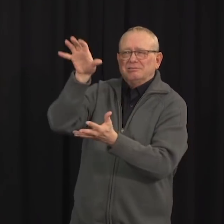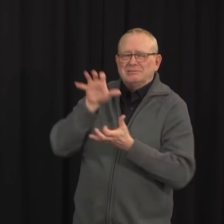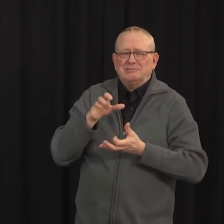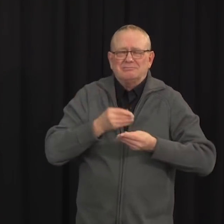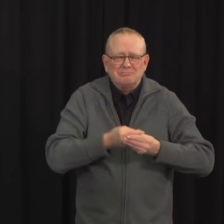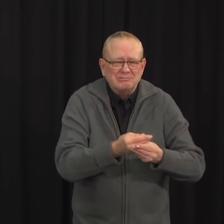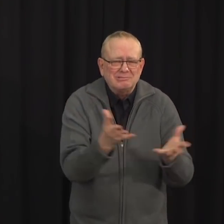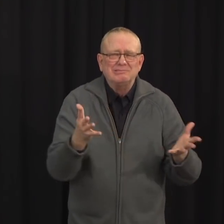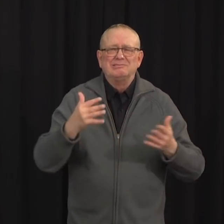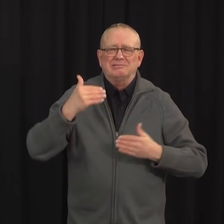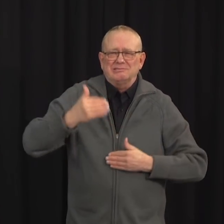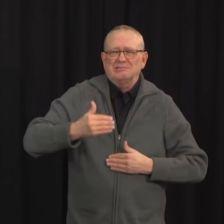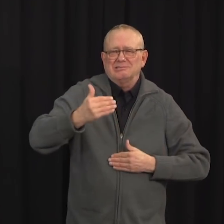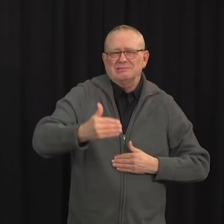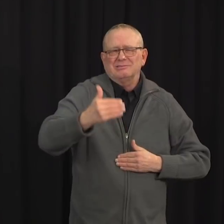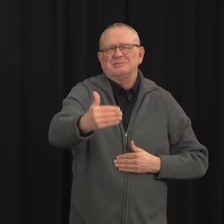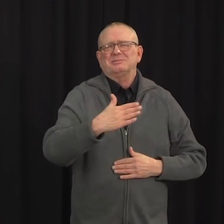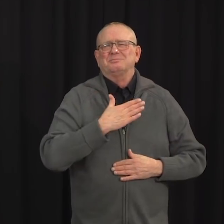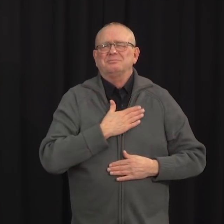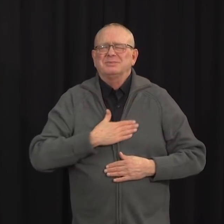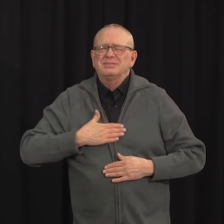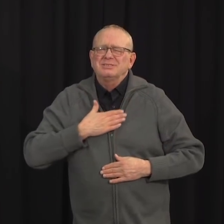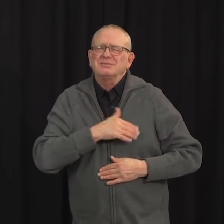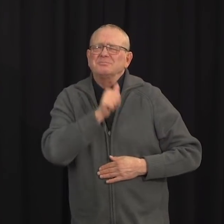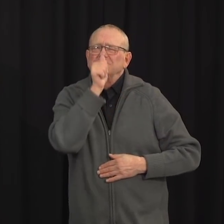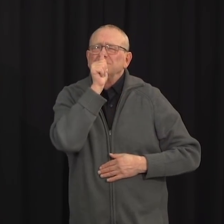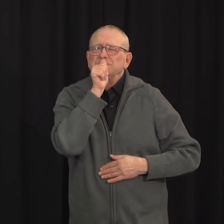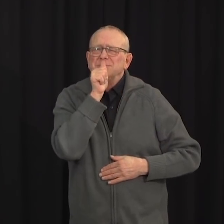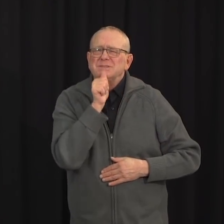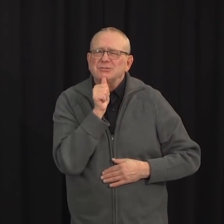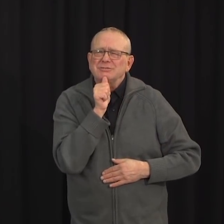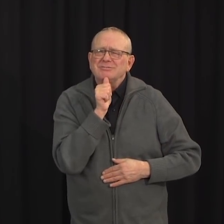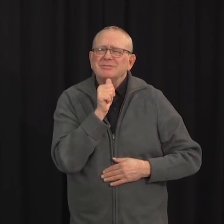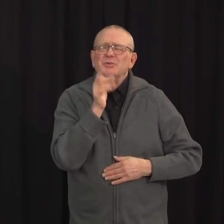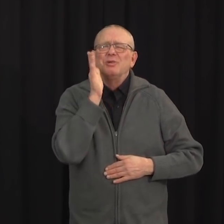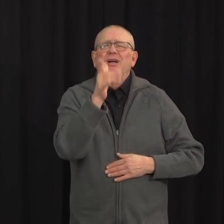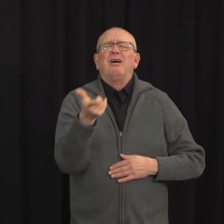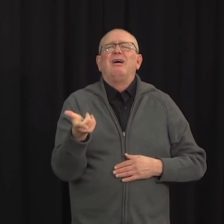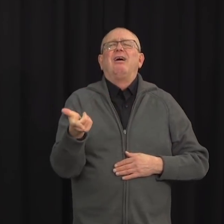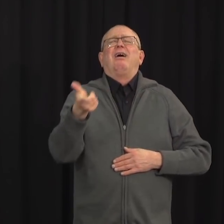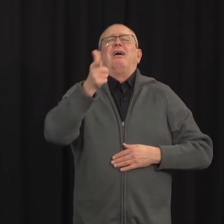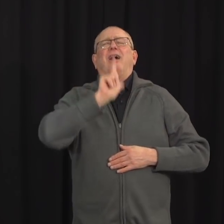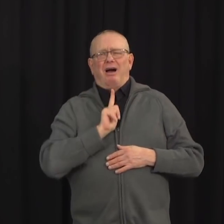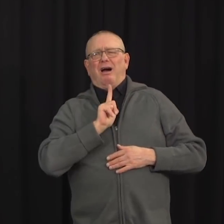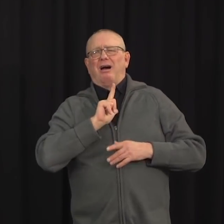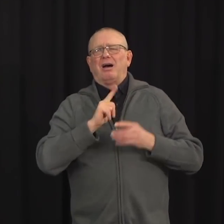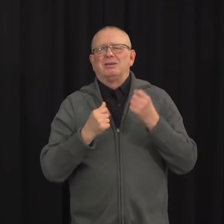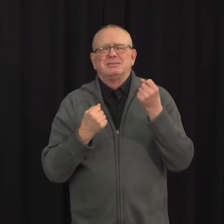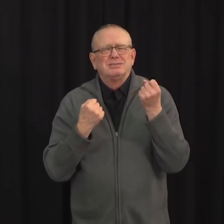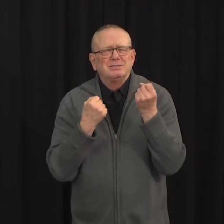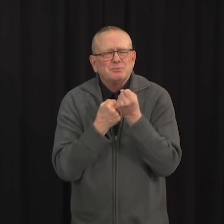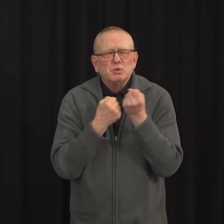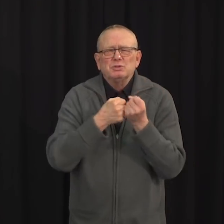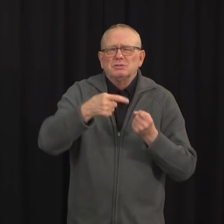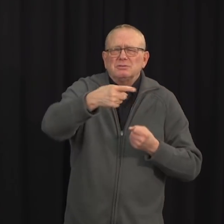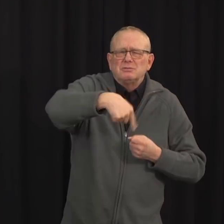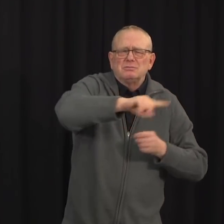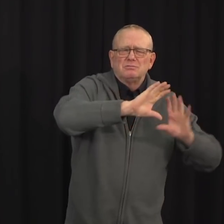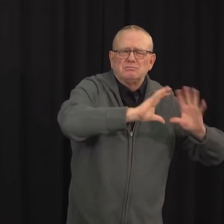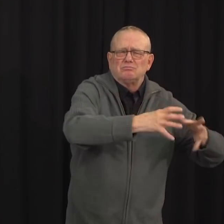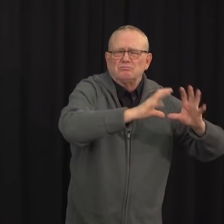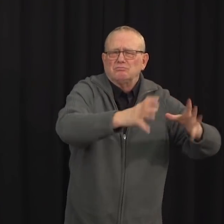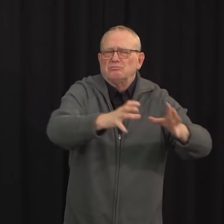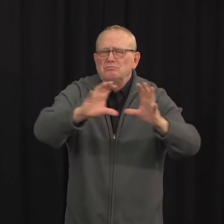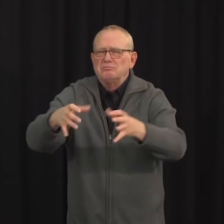for our turn and be supportive of those who are in the initial groups to be immunized. We are starting with critical